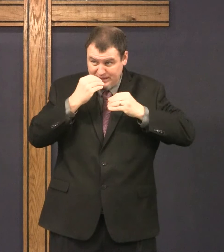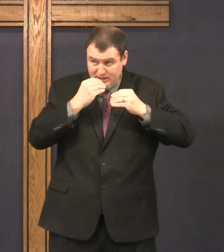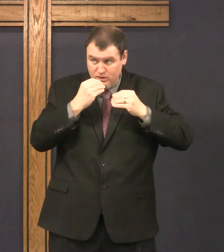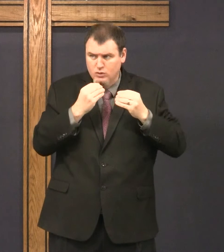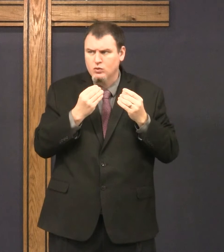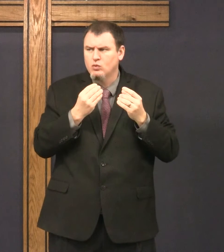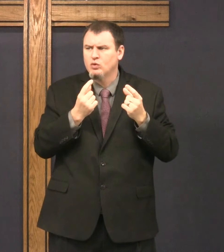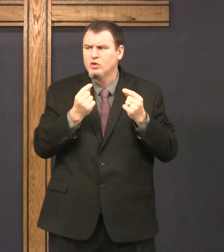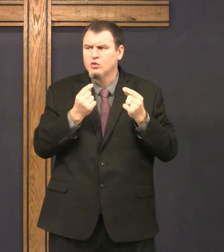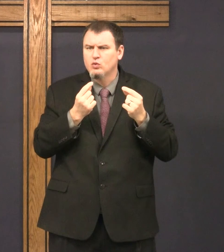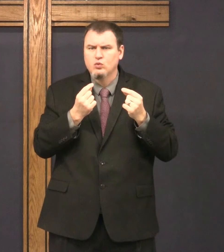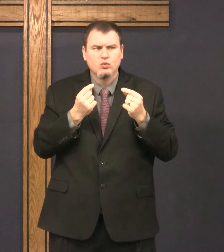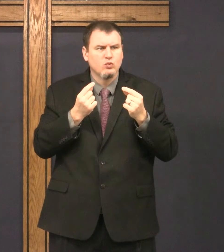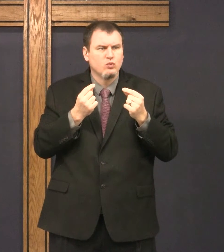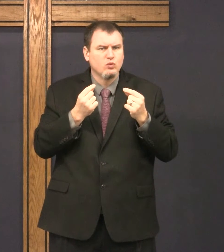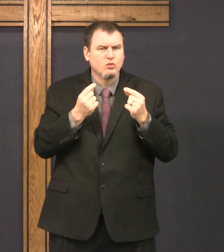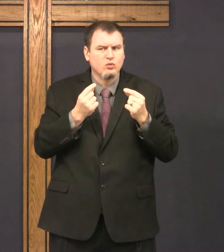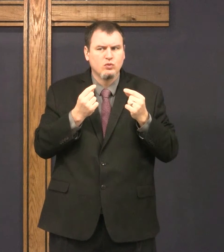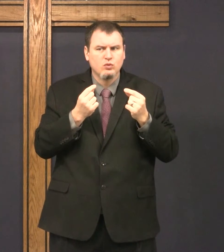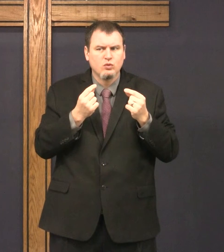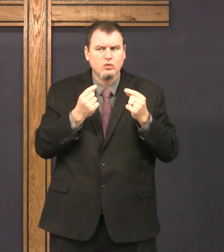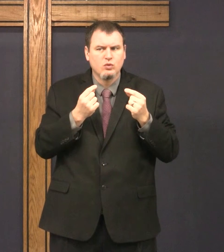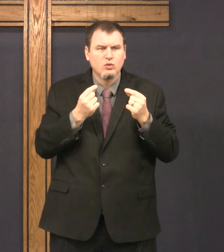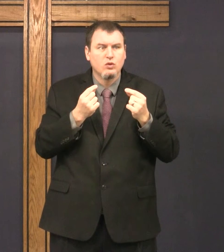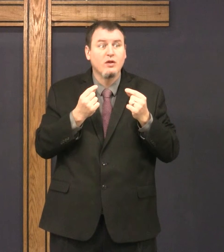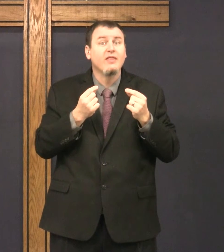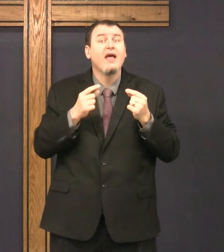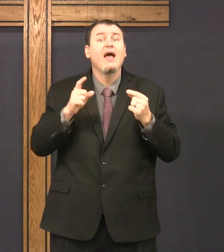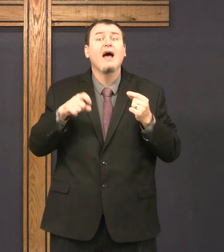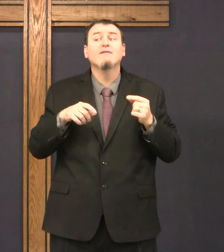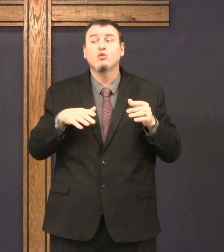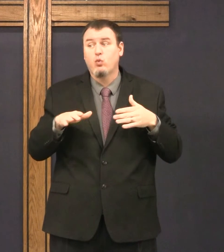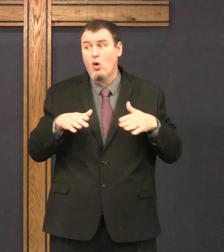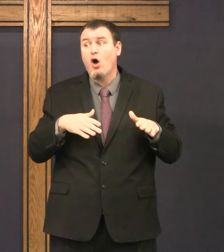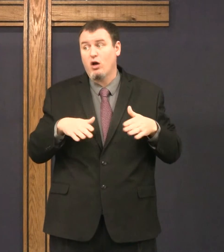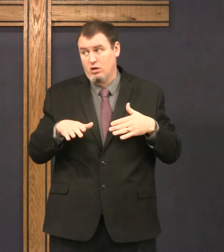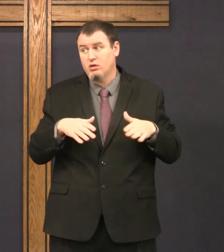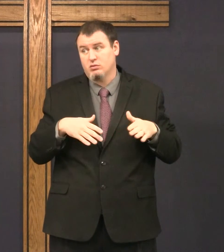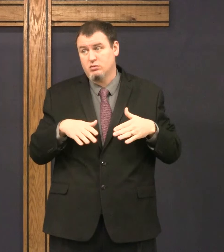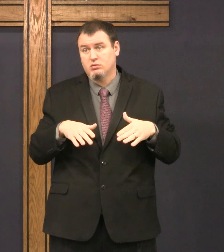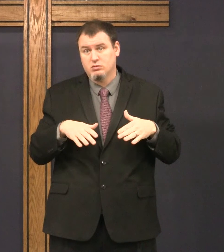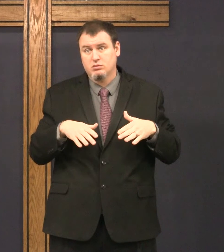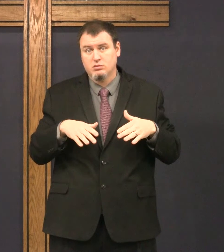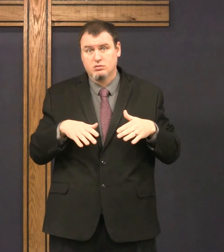after they ate in the city, he was going after that, what did they do? They had a walk. walk.